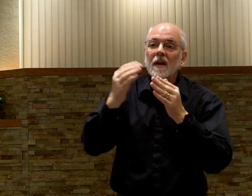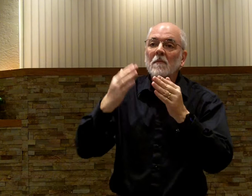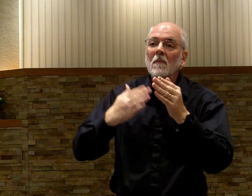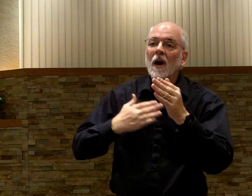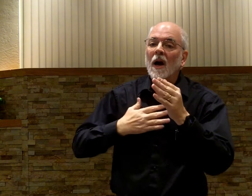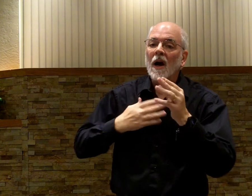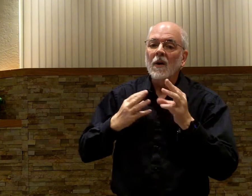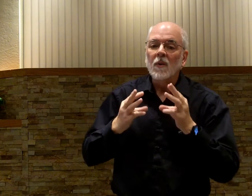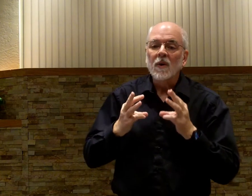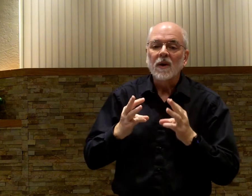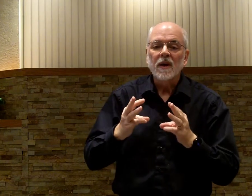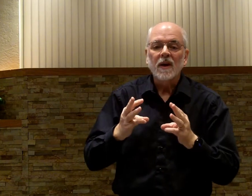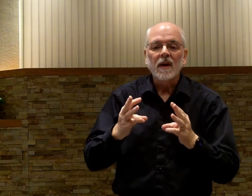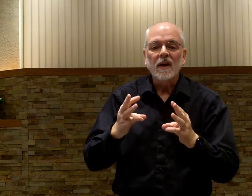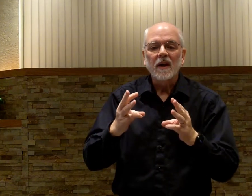my way.